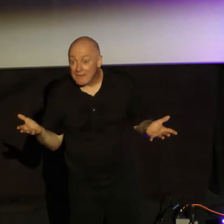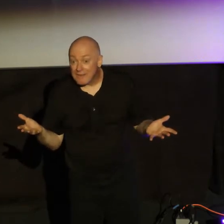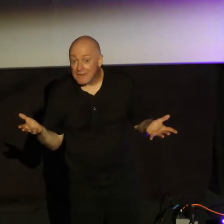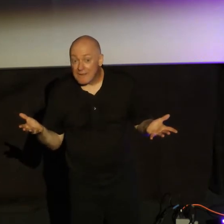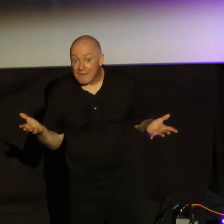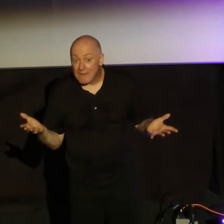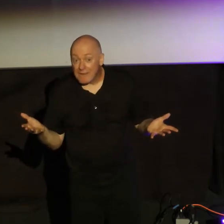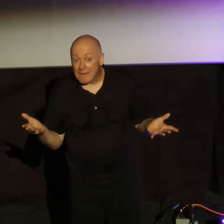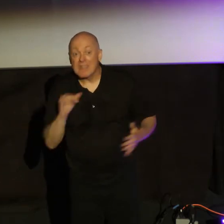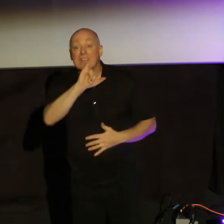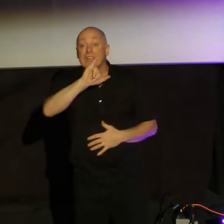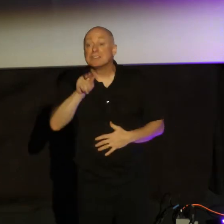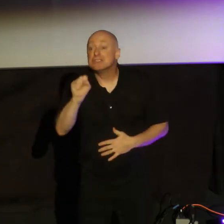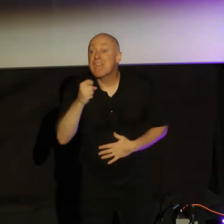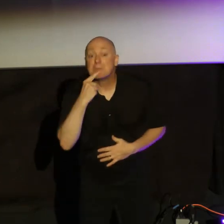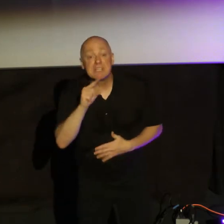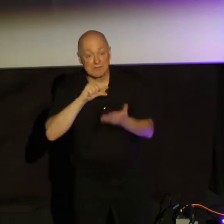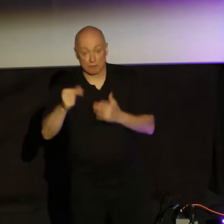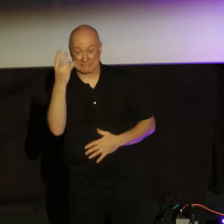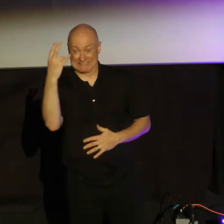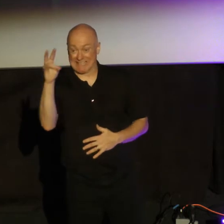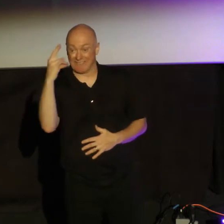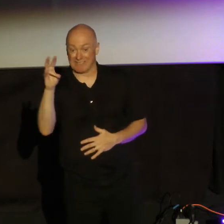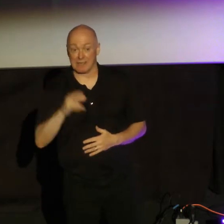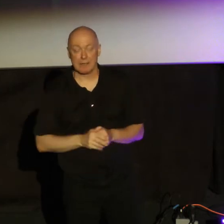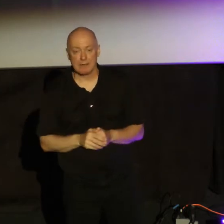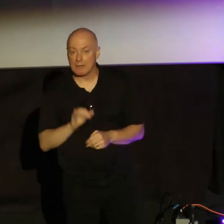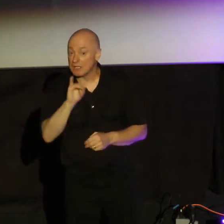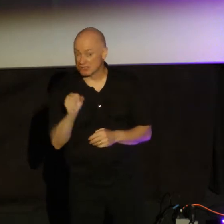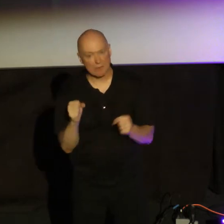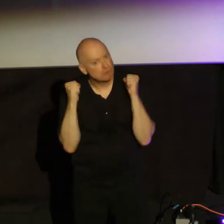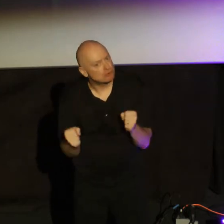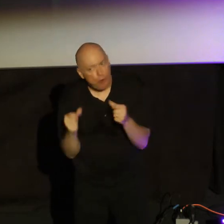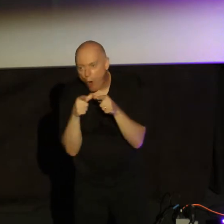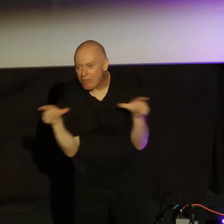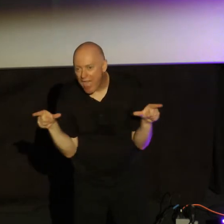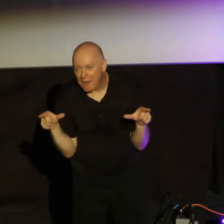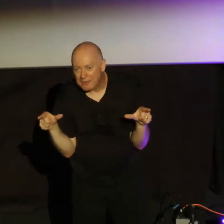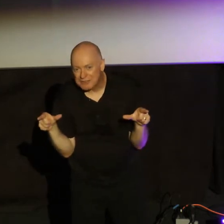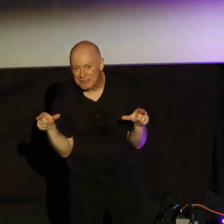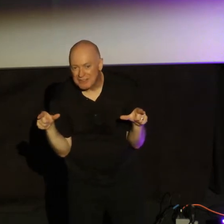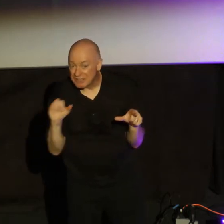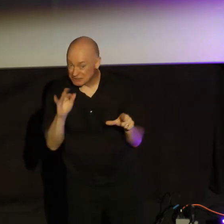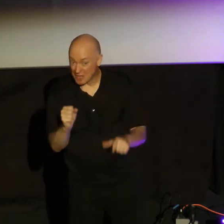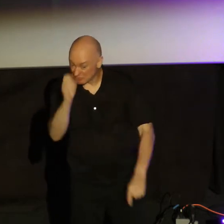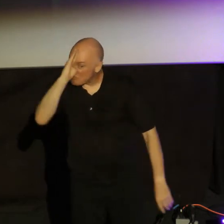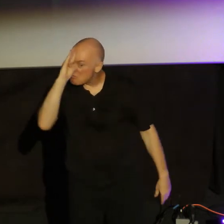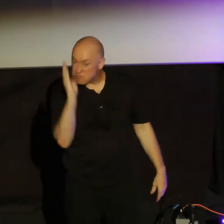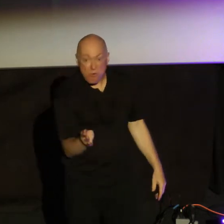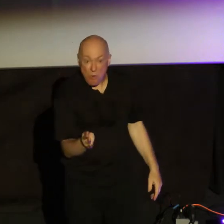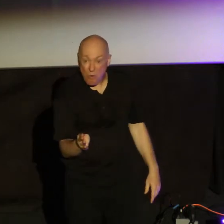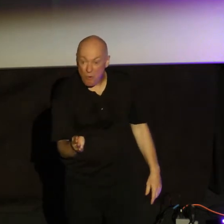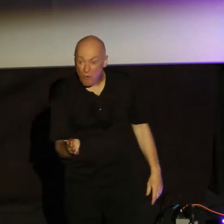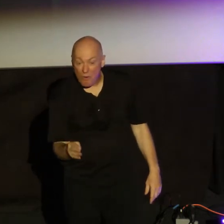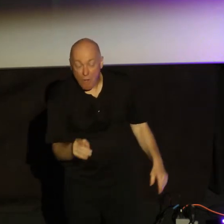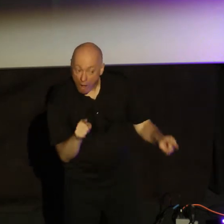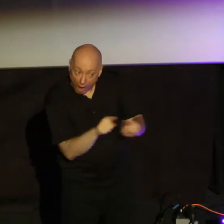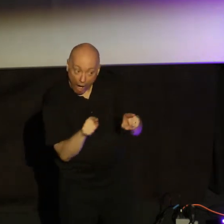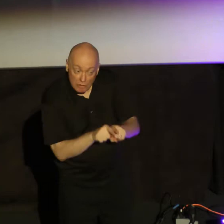This is what James says. He says in verse 17, and James uses strong language here. He's not watering it down this morning. He says, so also, so